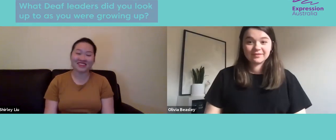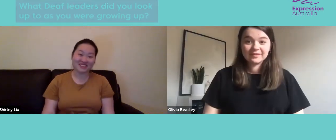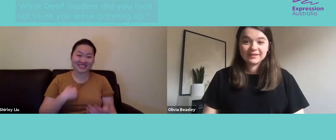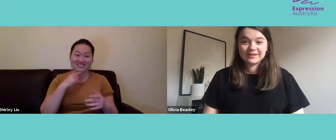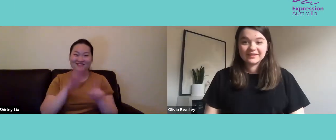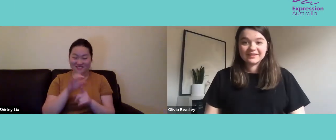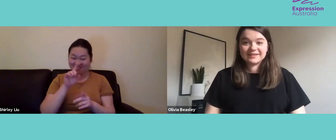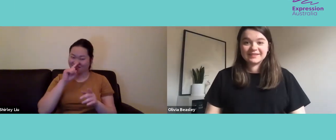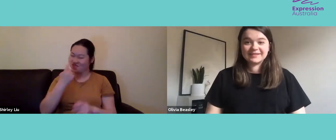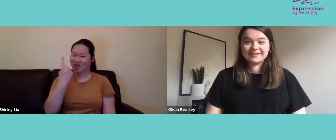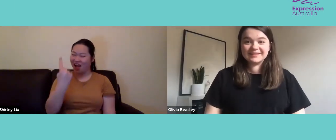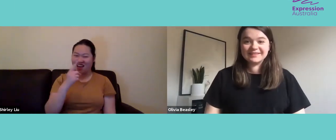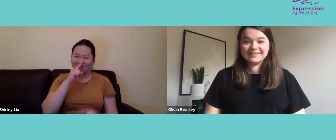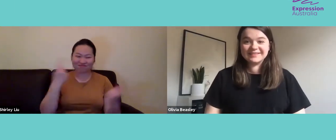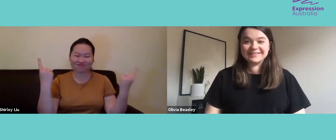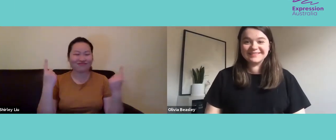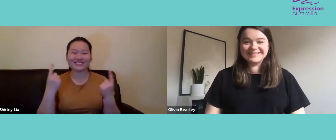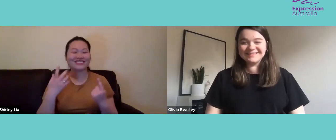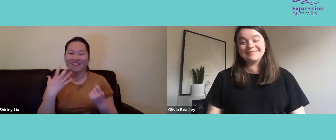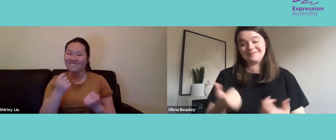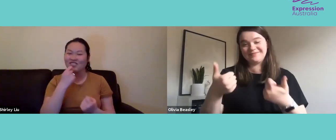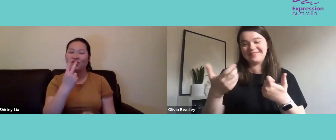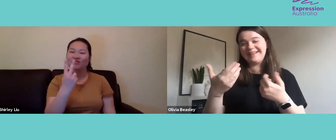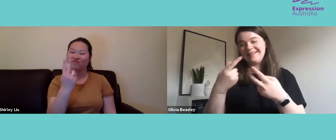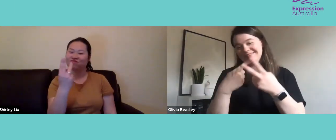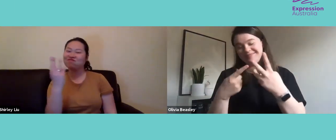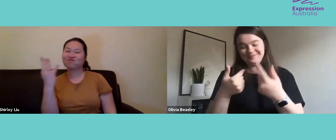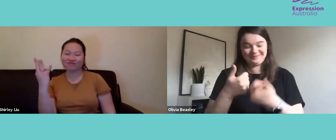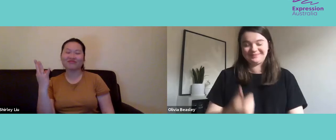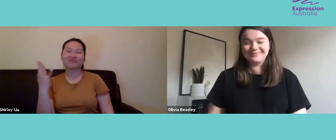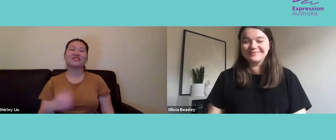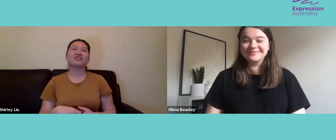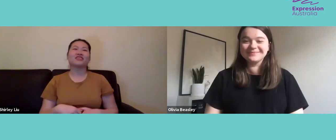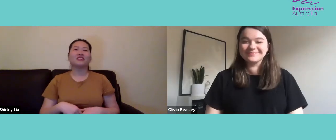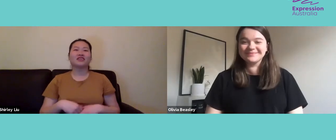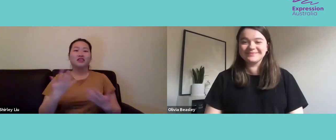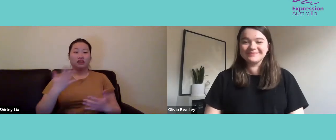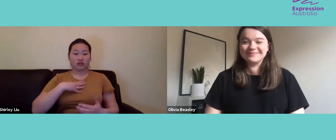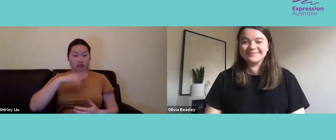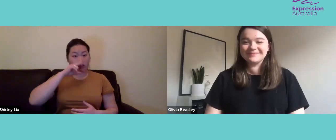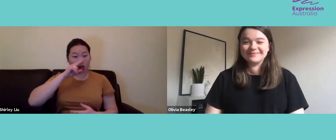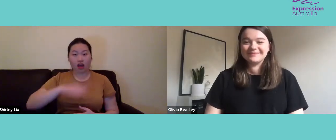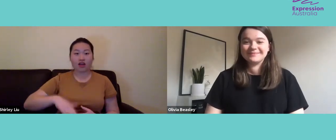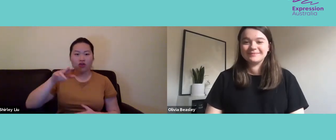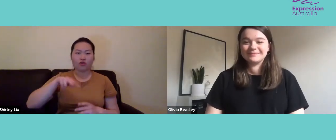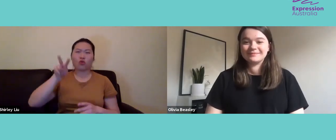Well, I couldn't just pick one. There could be two or three or four even. But growing up, had,